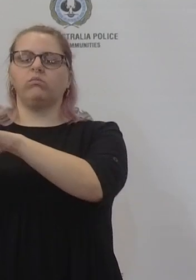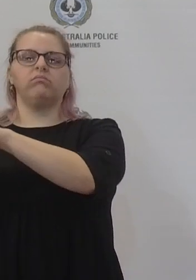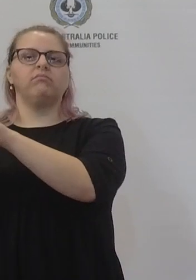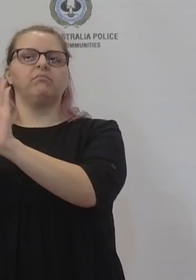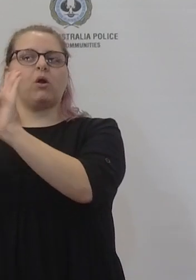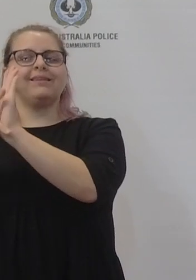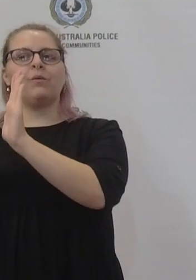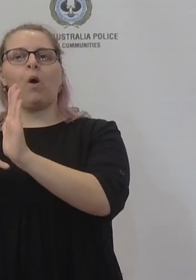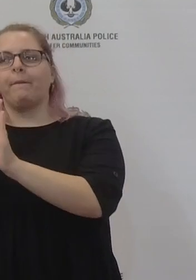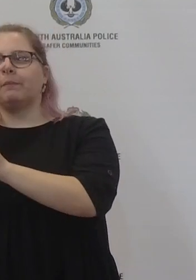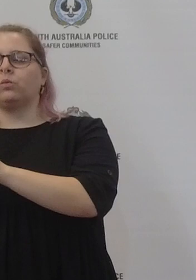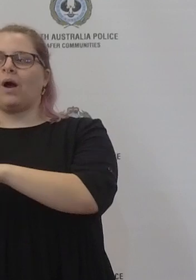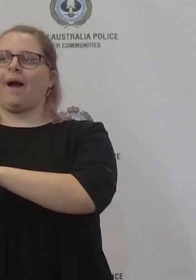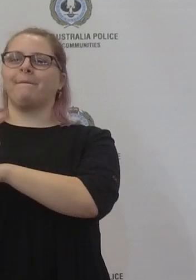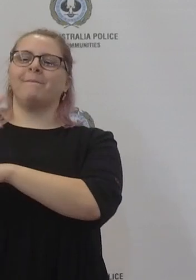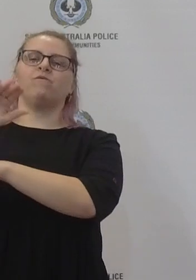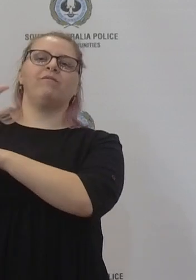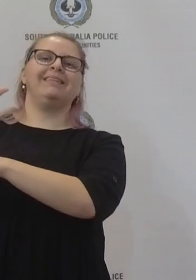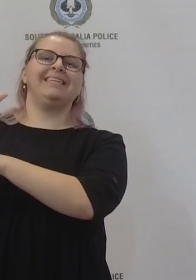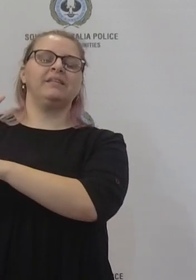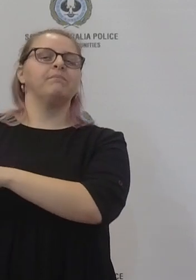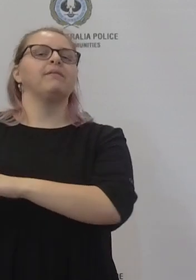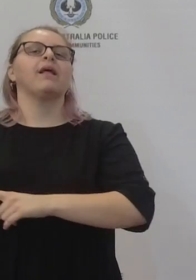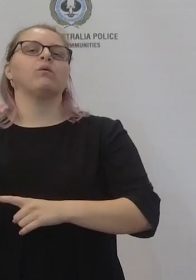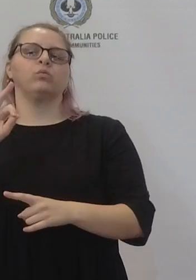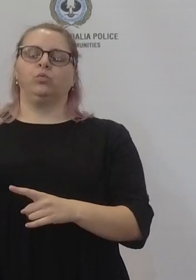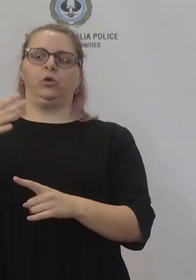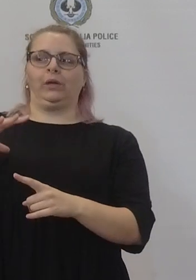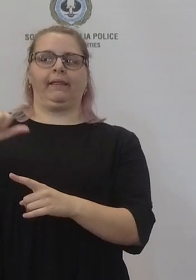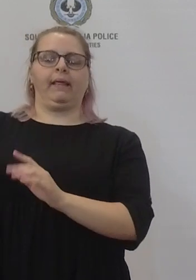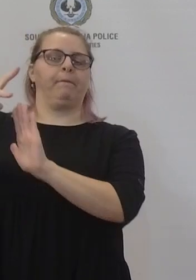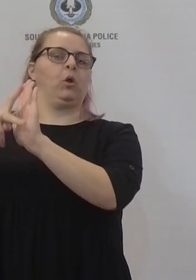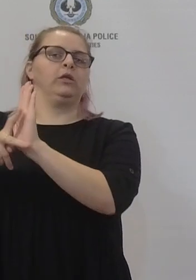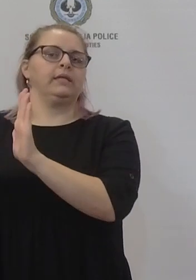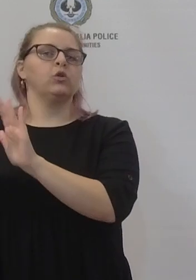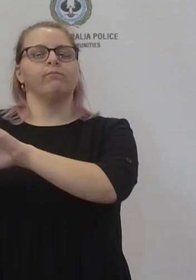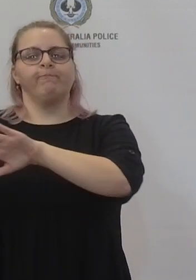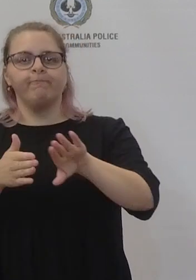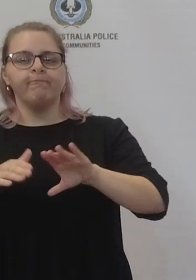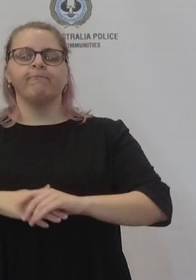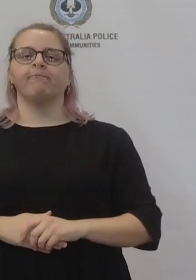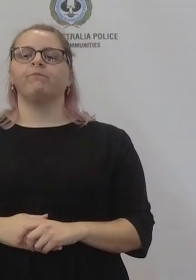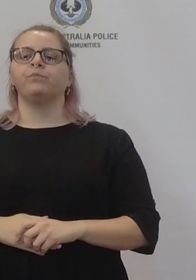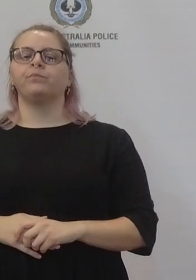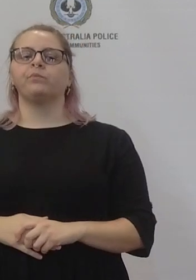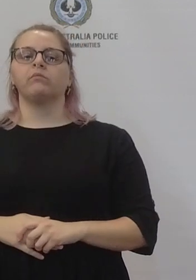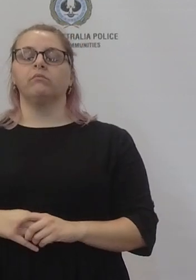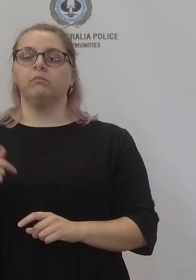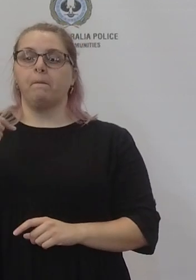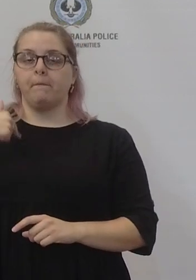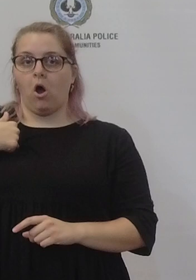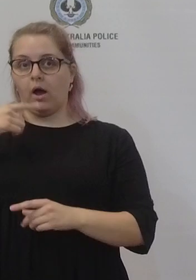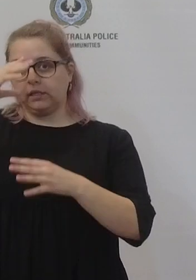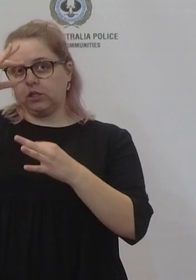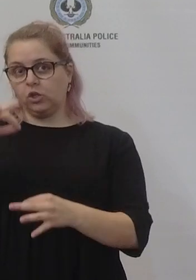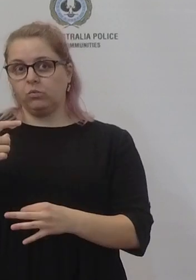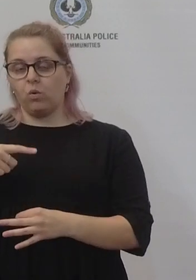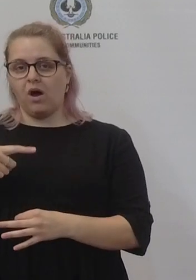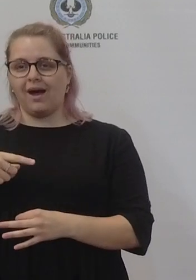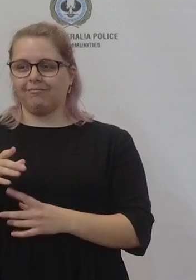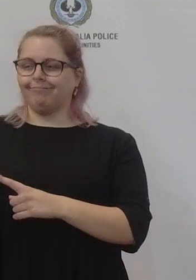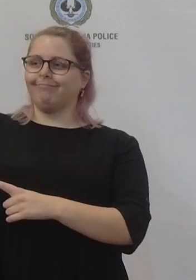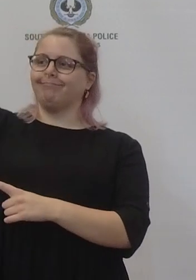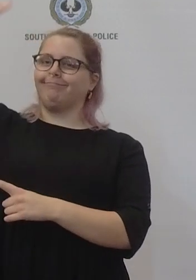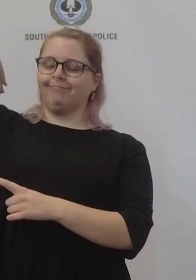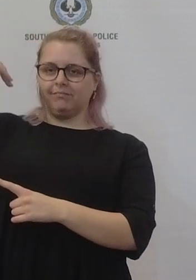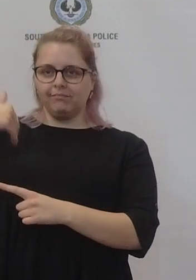education one of the uh reasons um in initial reasons for for me was that we couldn't vaccinate children at that